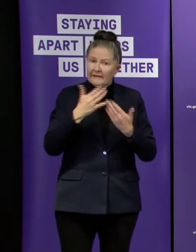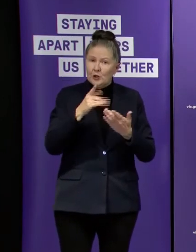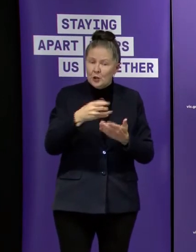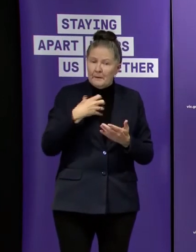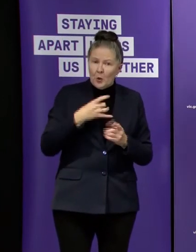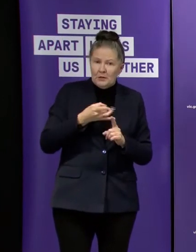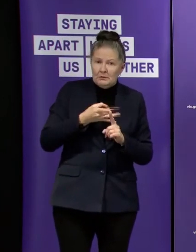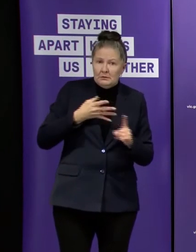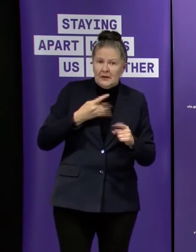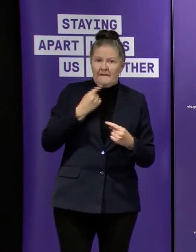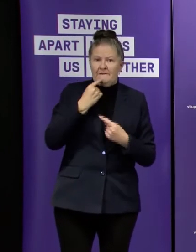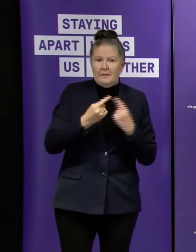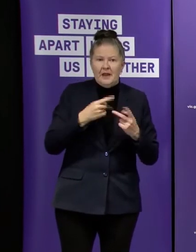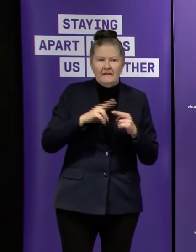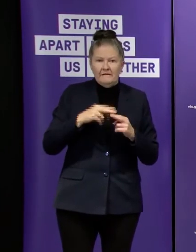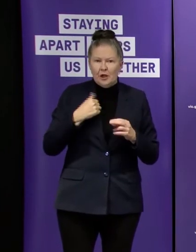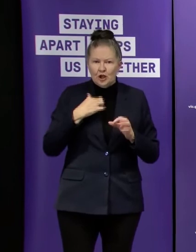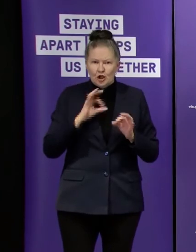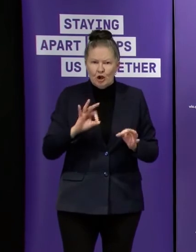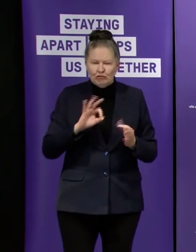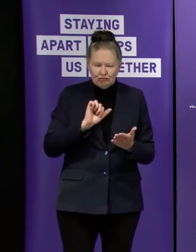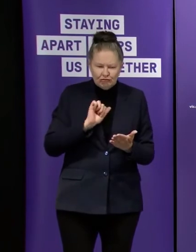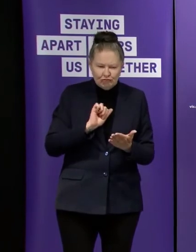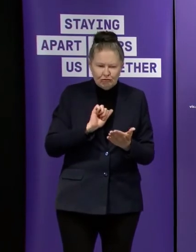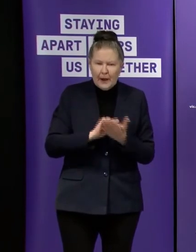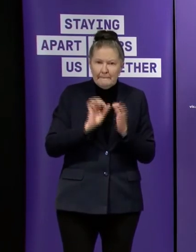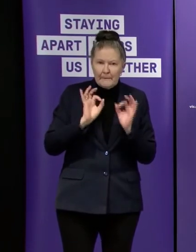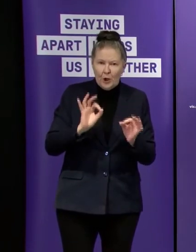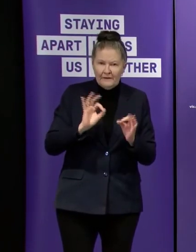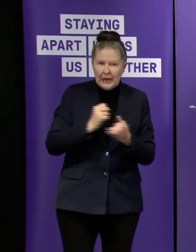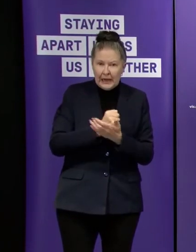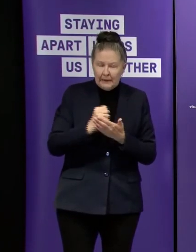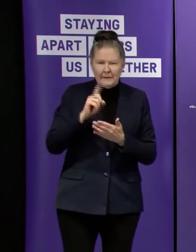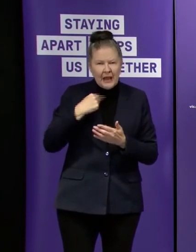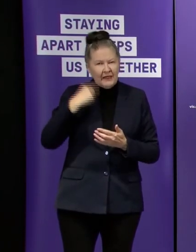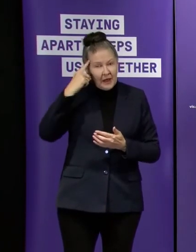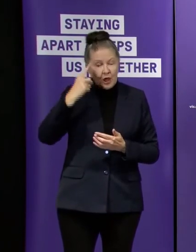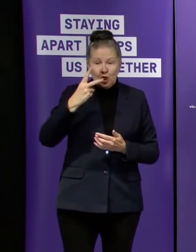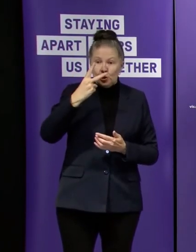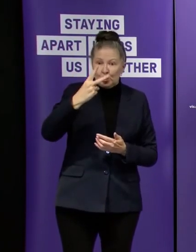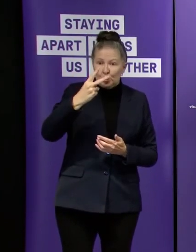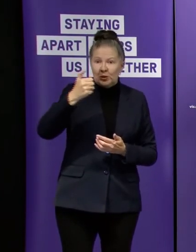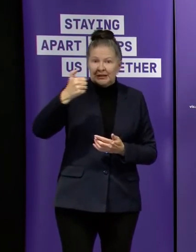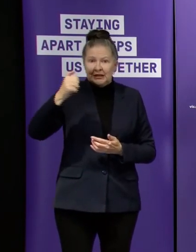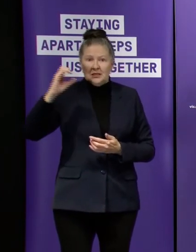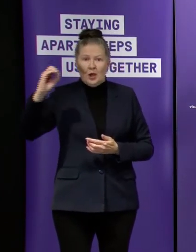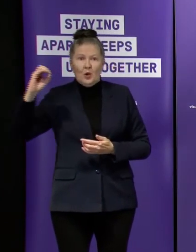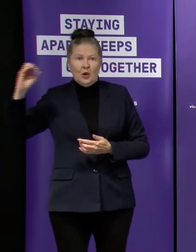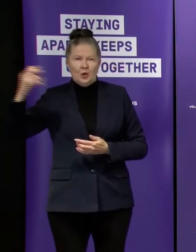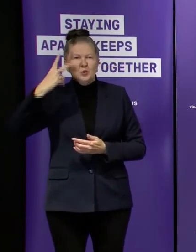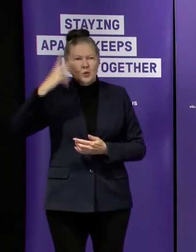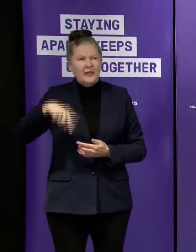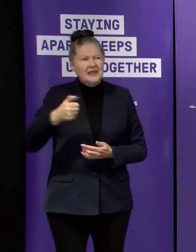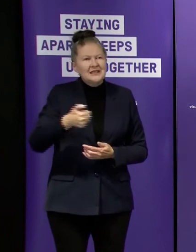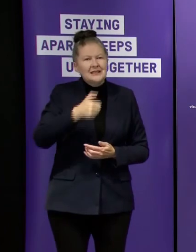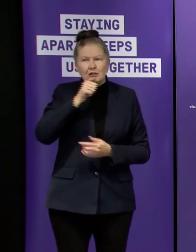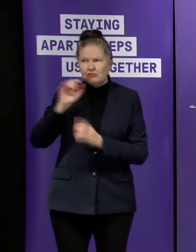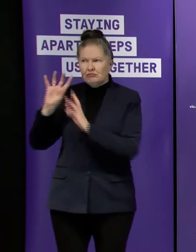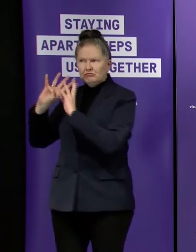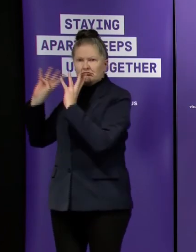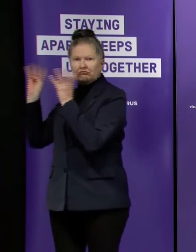if i don't have any of these numbers absolutely accurate uh about 2600 that covers a whole range of different roles